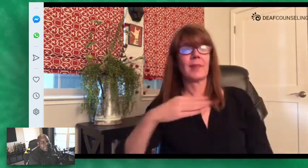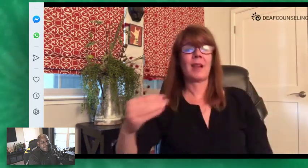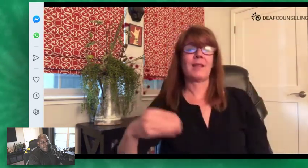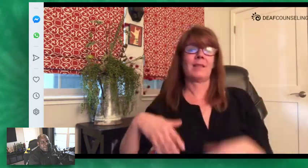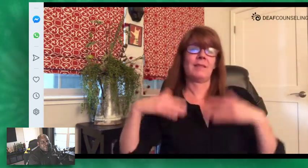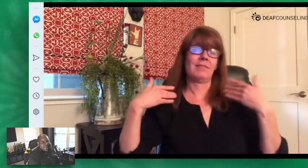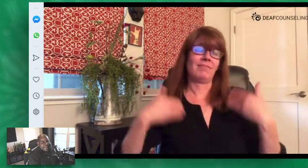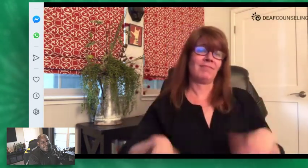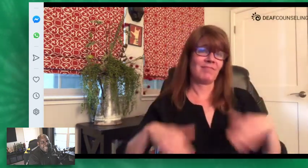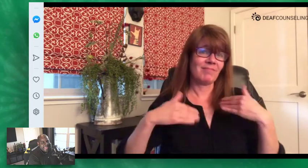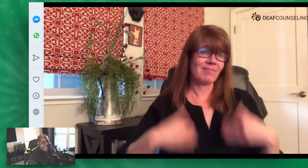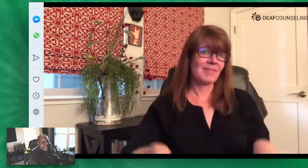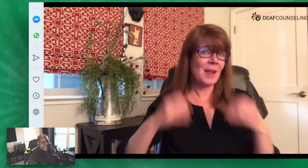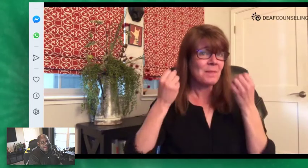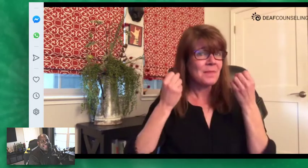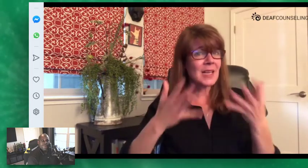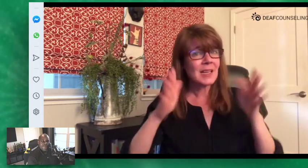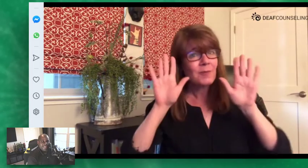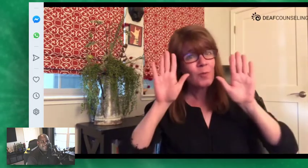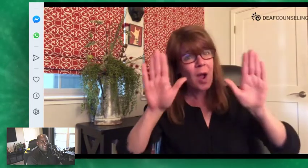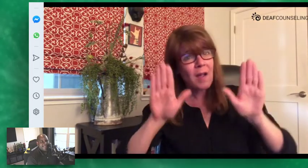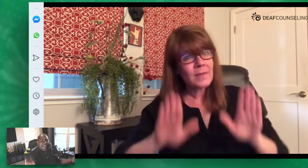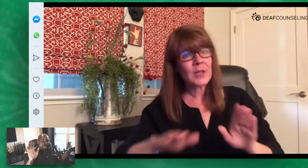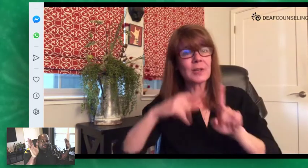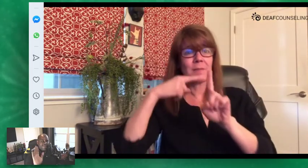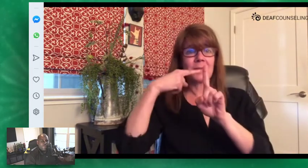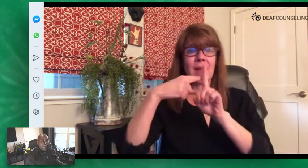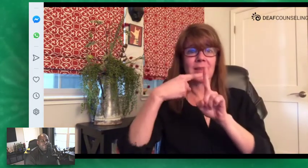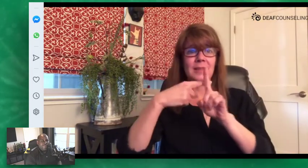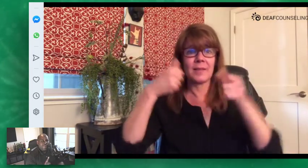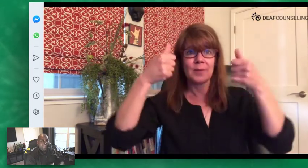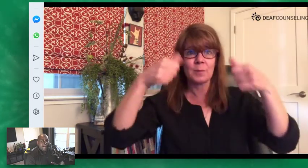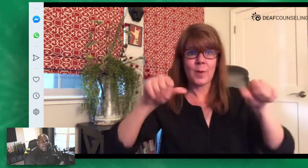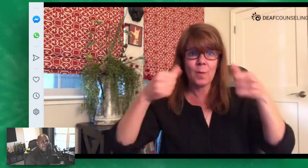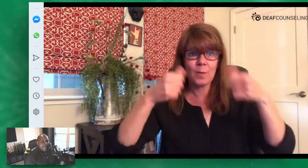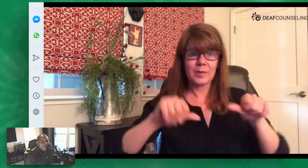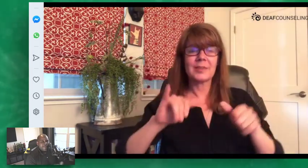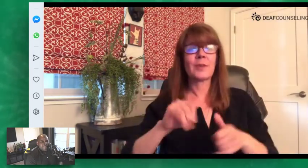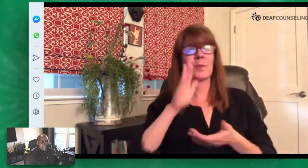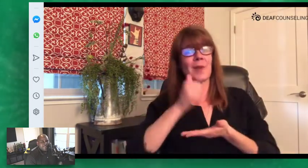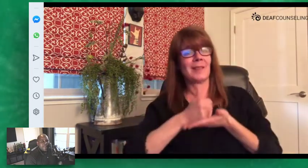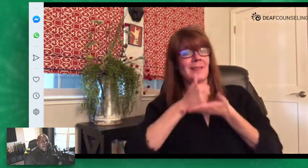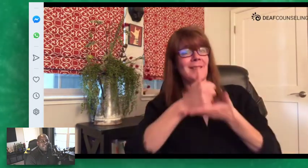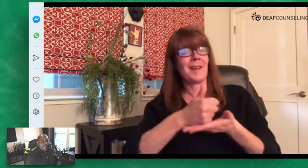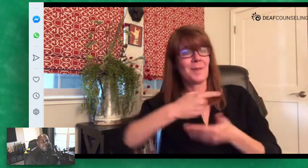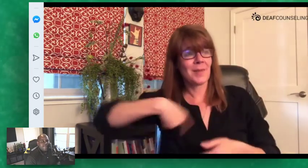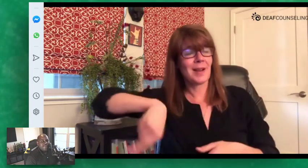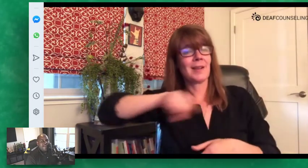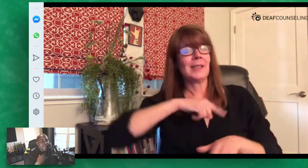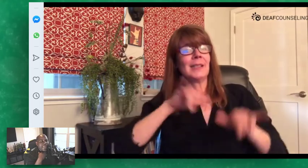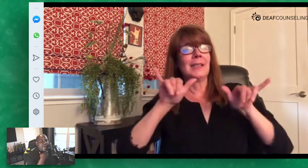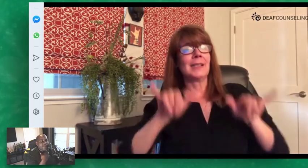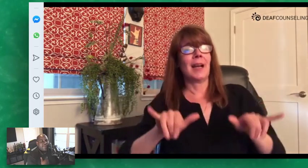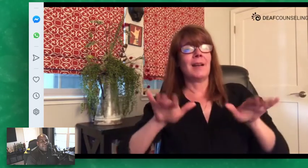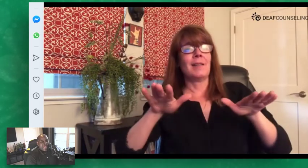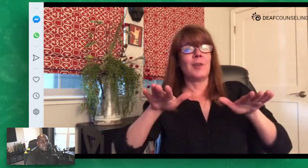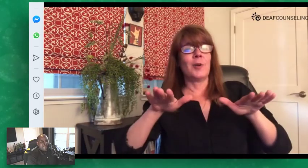joining and I don't know what that sign is and it's wonderful positive posts we help everyone